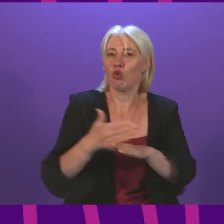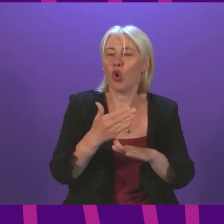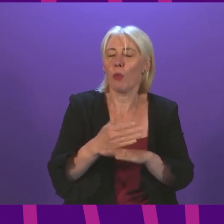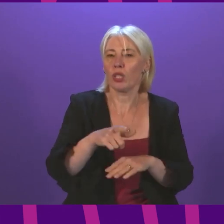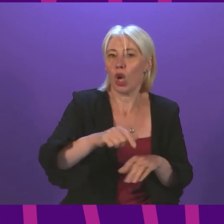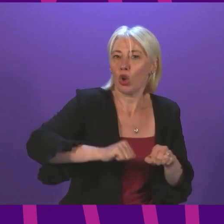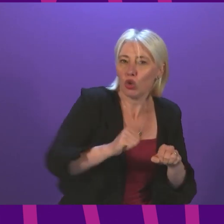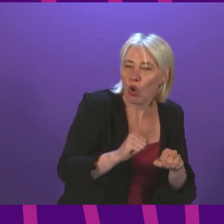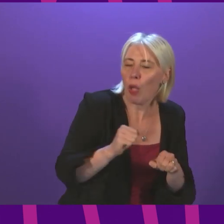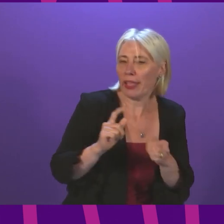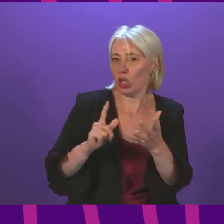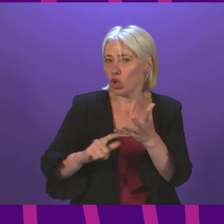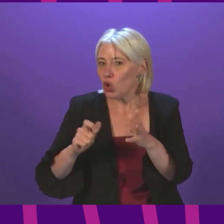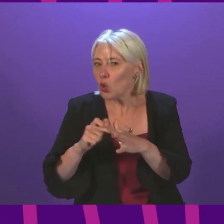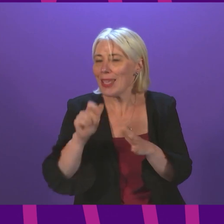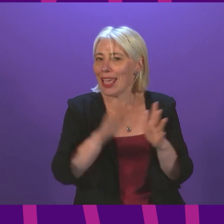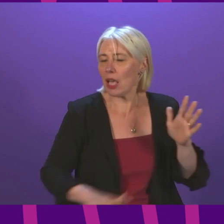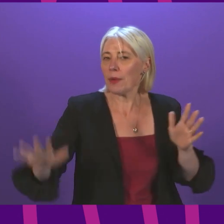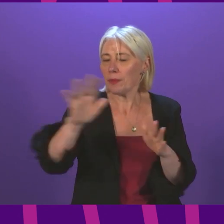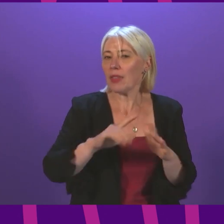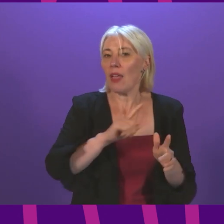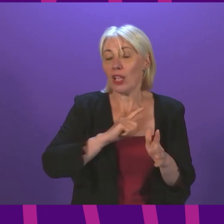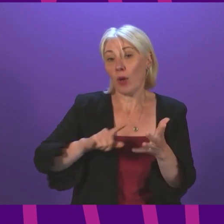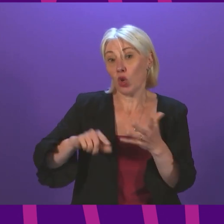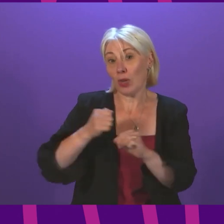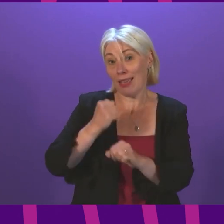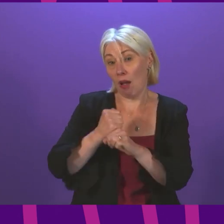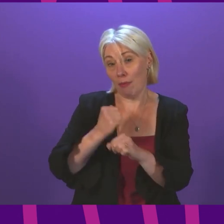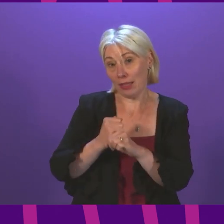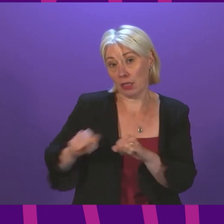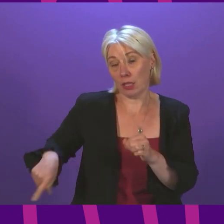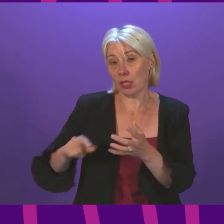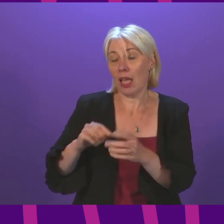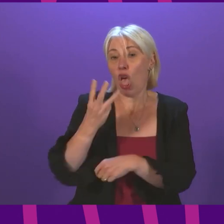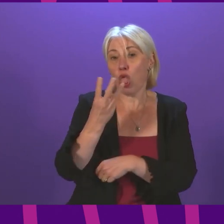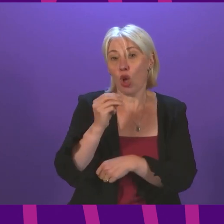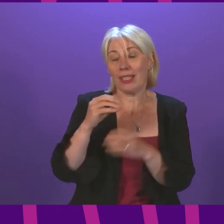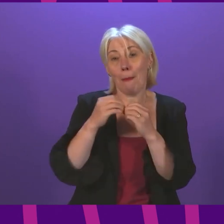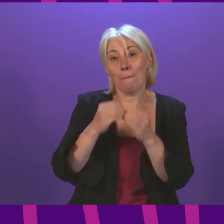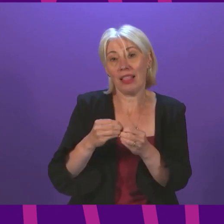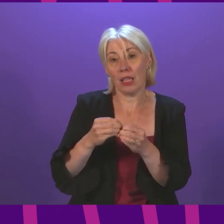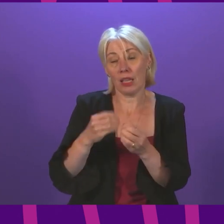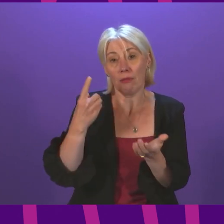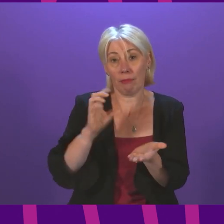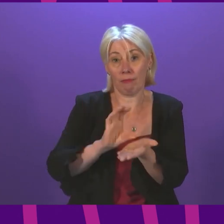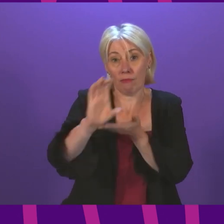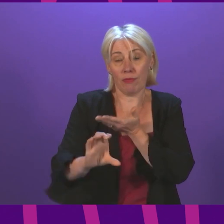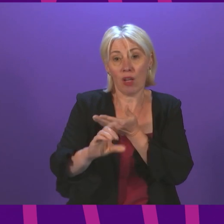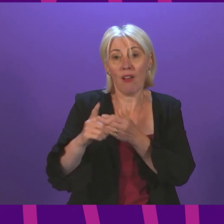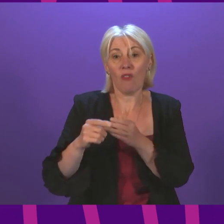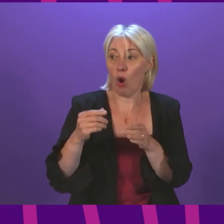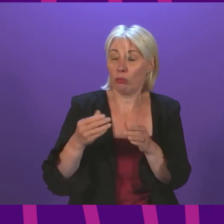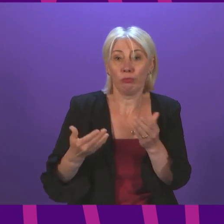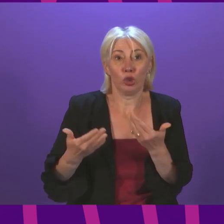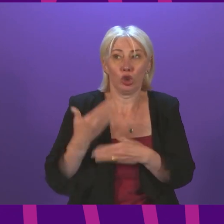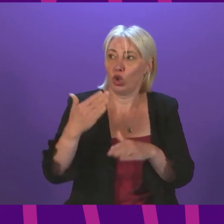United Kingdom as a whole. That's why the UK Government has delivered a comprehensive £30 billion plan for jobs to help get people back